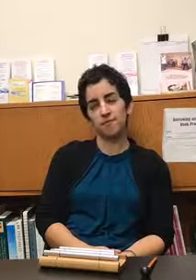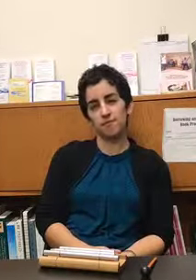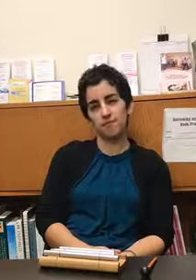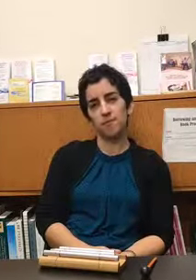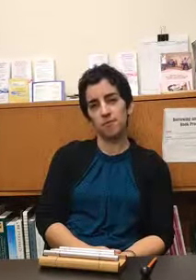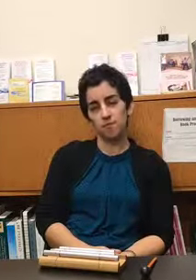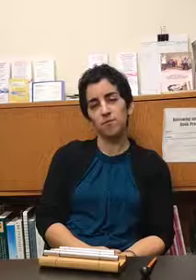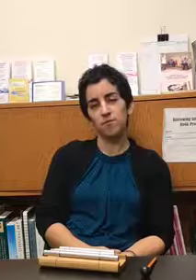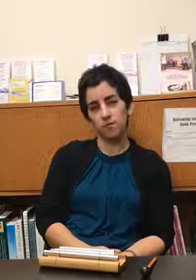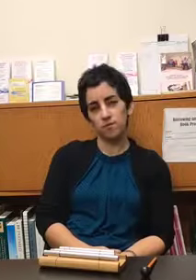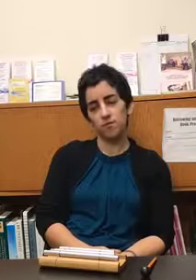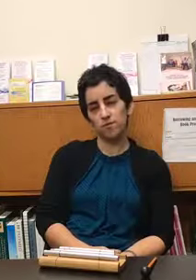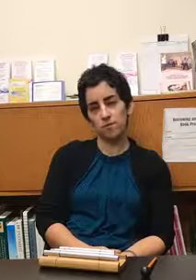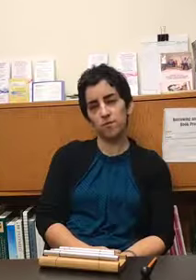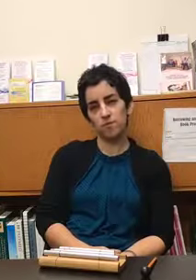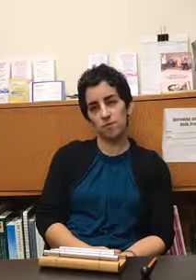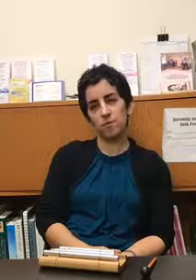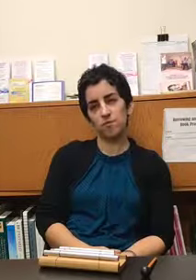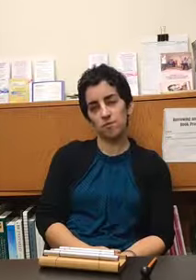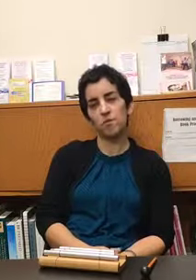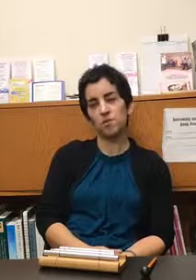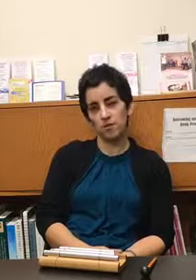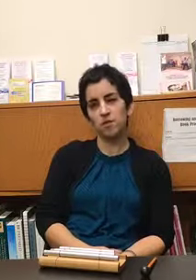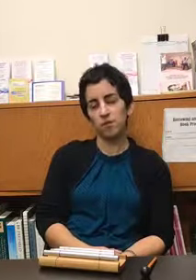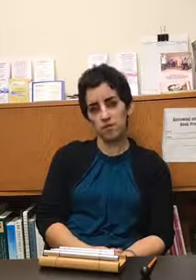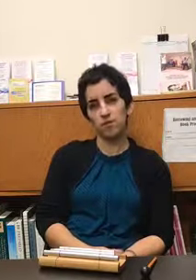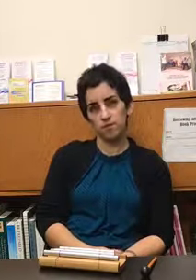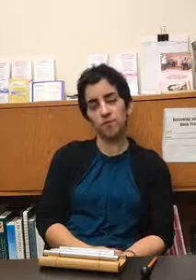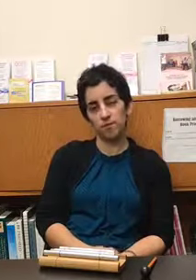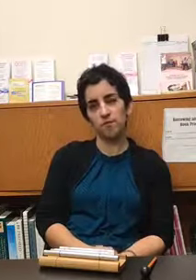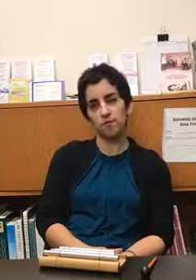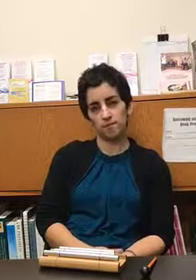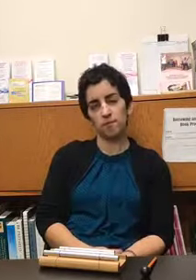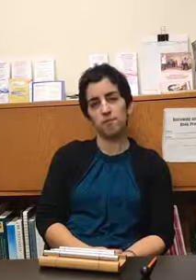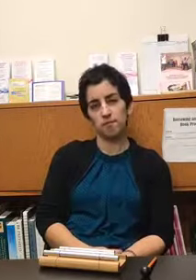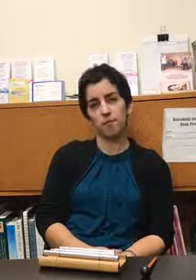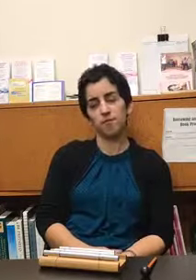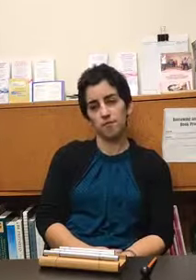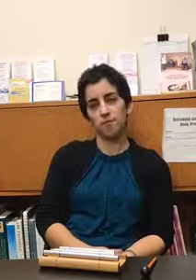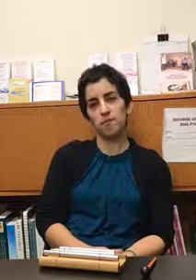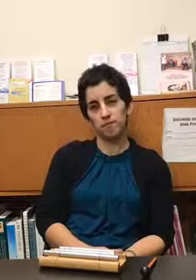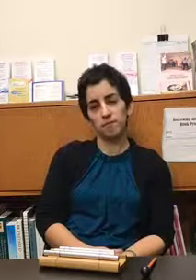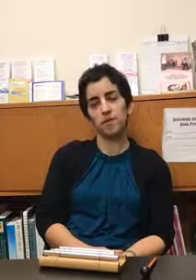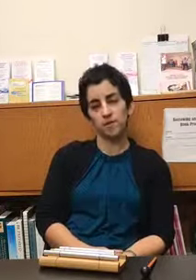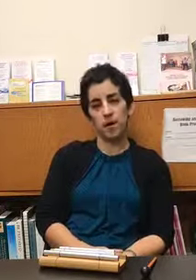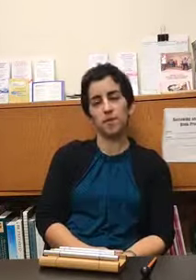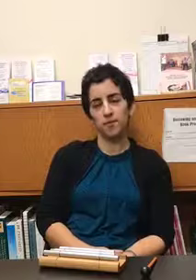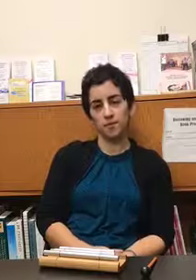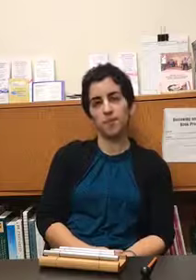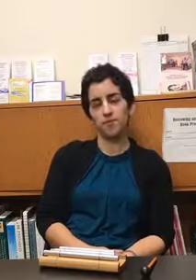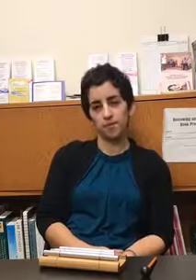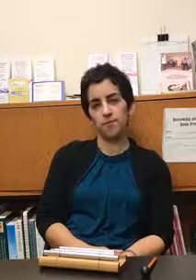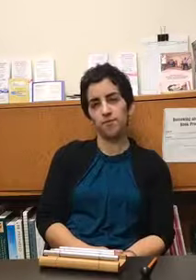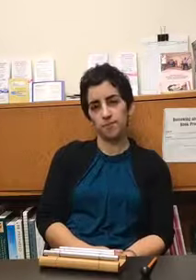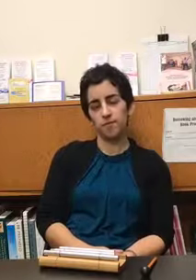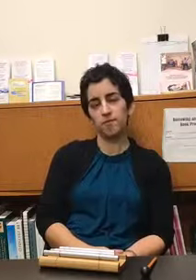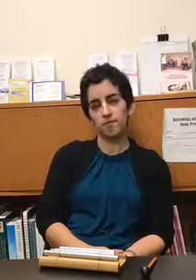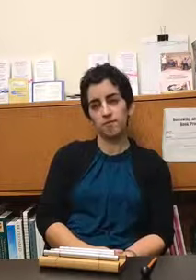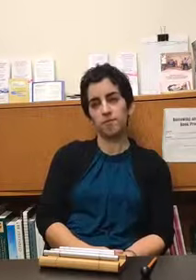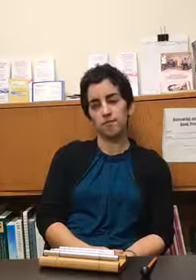when we're talking on the helpline or talking to support groups with women who are newly diagnosed or diagnosed with a